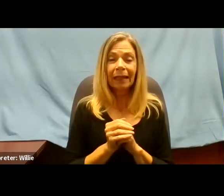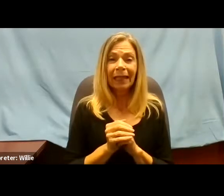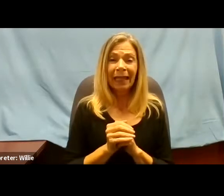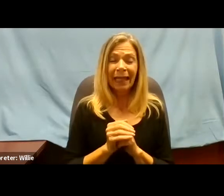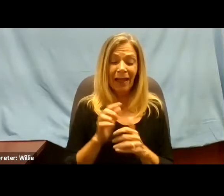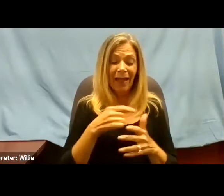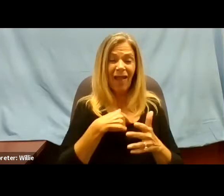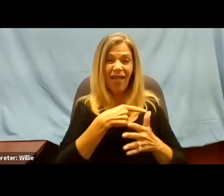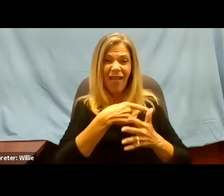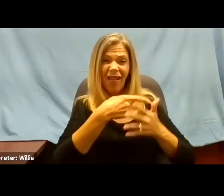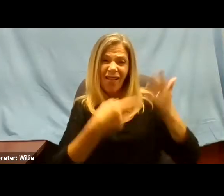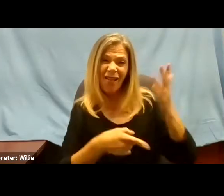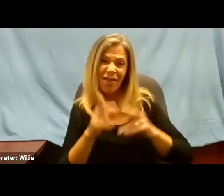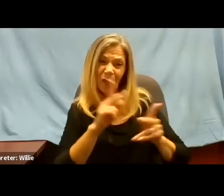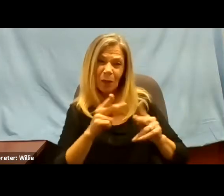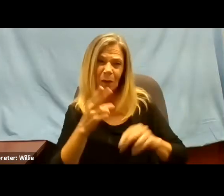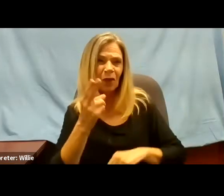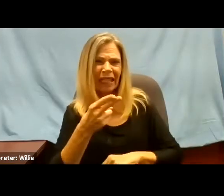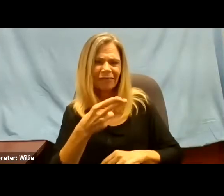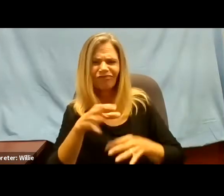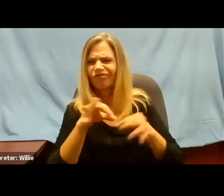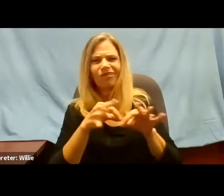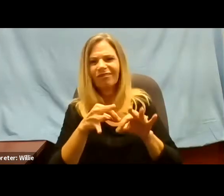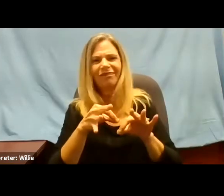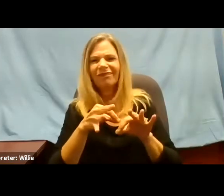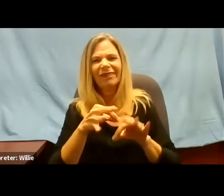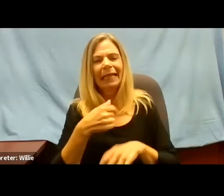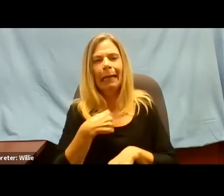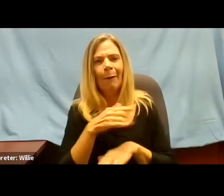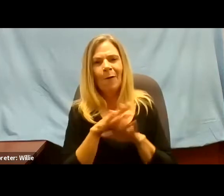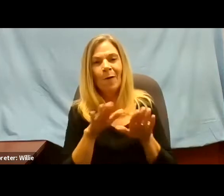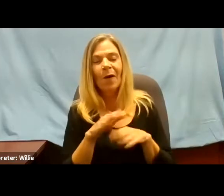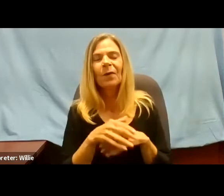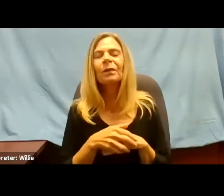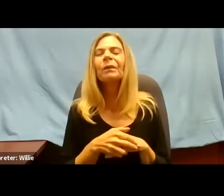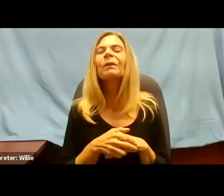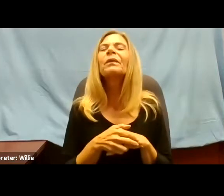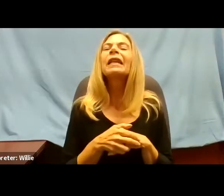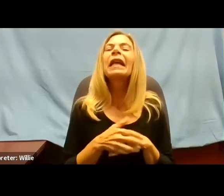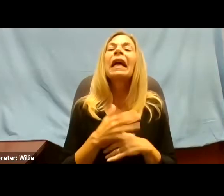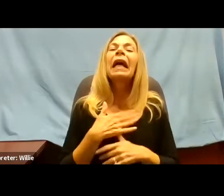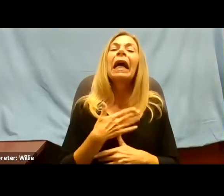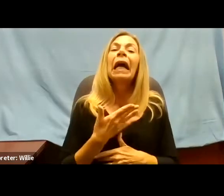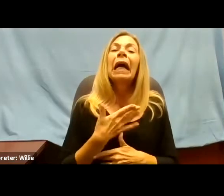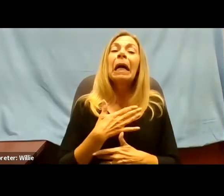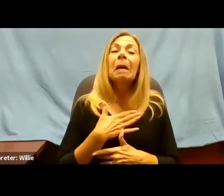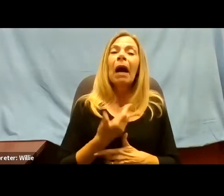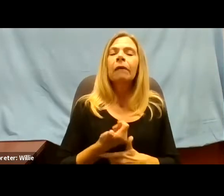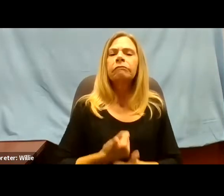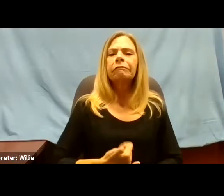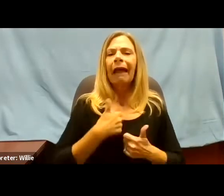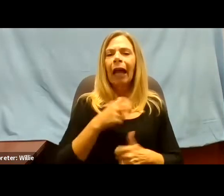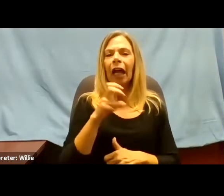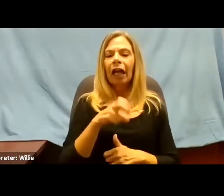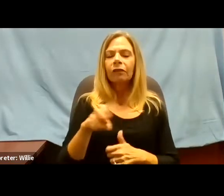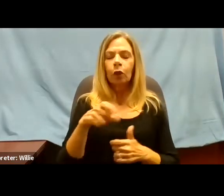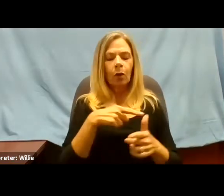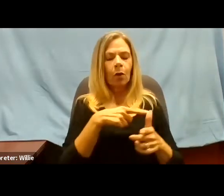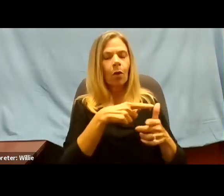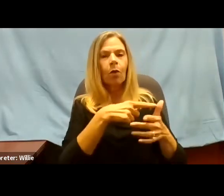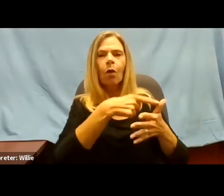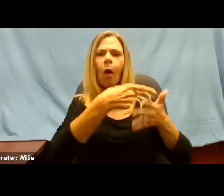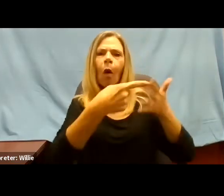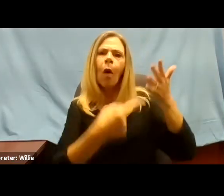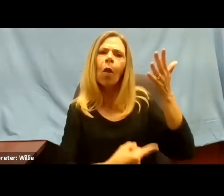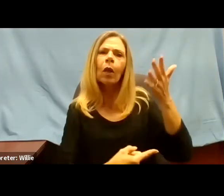because on this journey, these people were individuals, just as I was an individual.